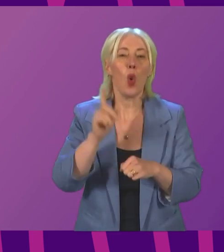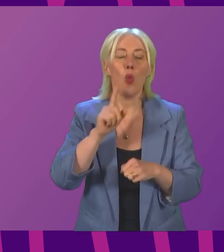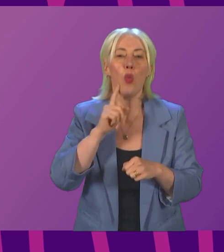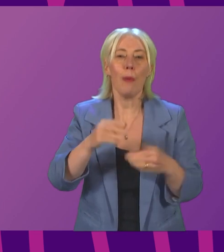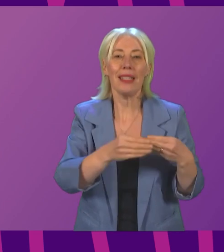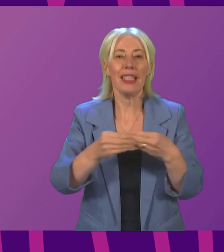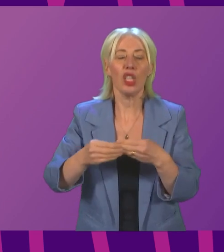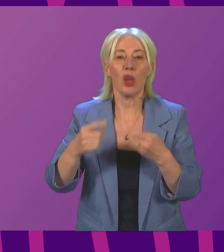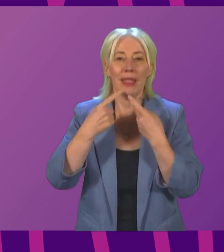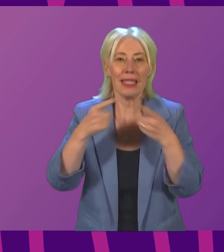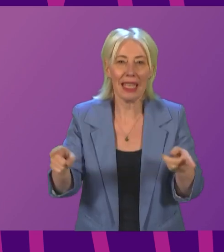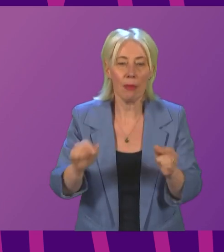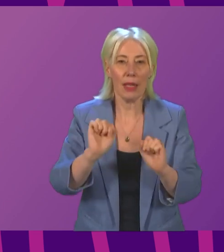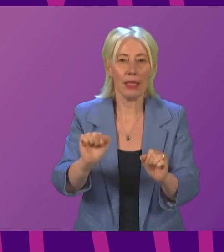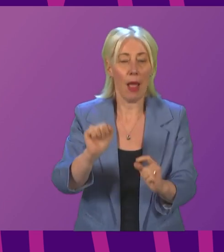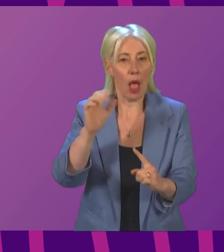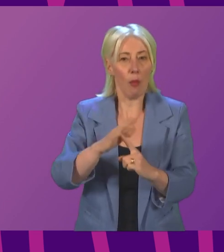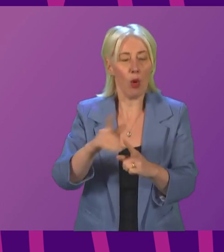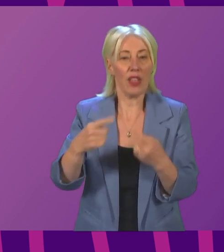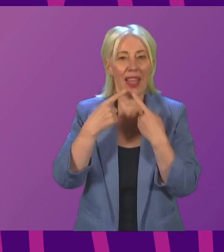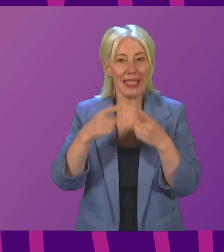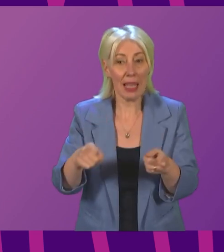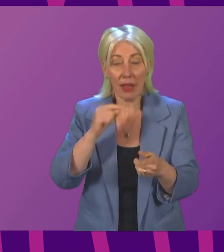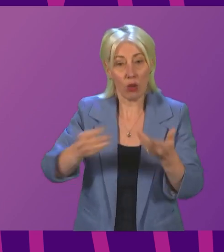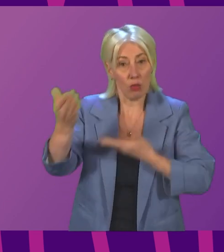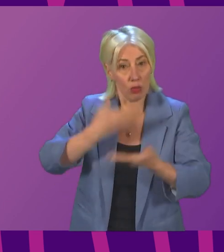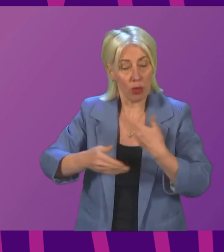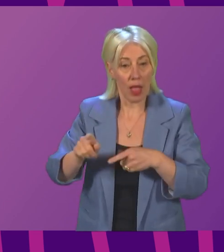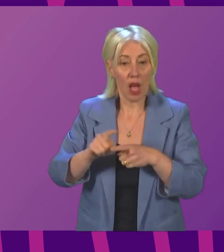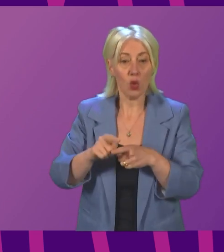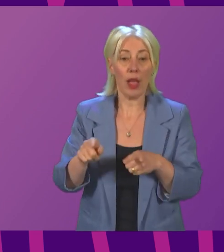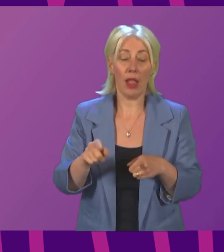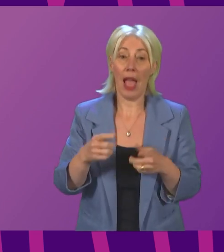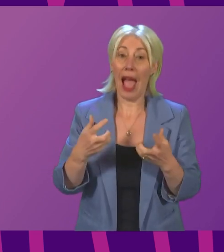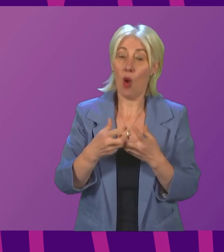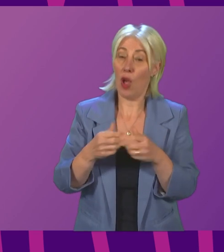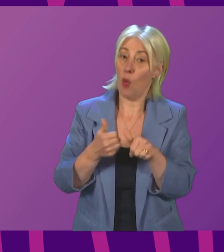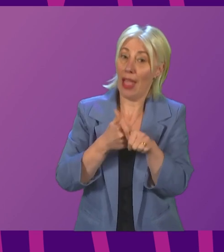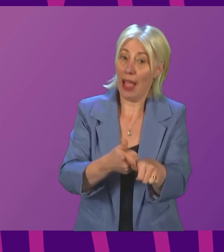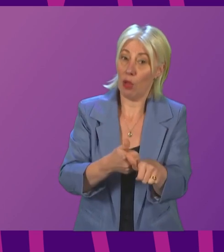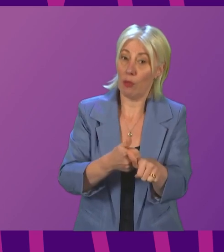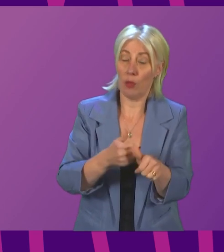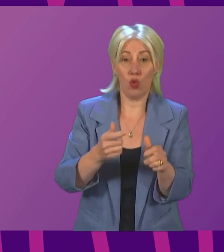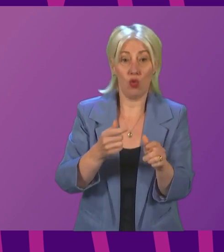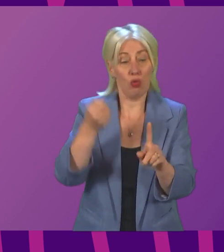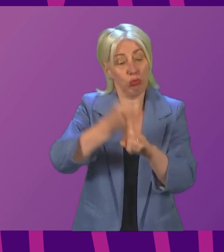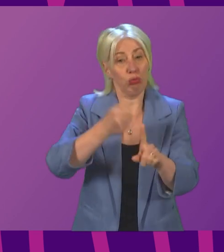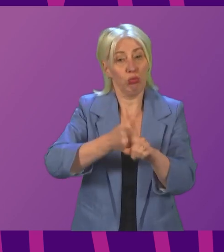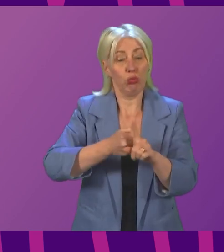Can the First Minister tell us how important you believe this statement is and also every signatory and also how that will help fight for climate justice? First Minister.